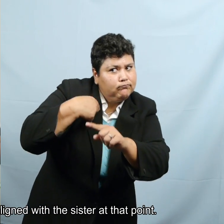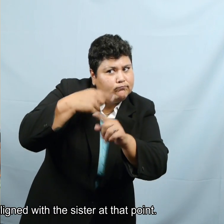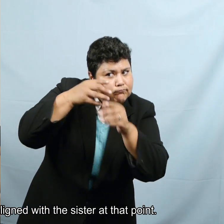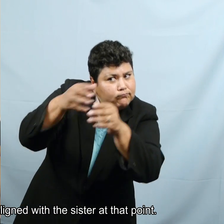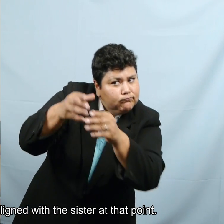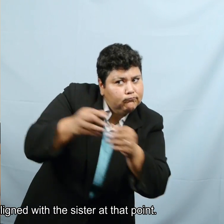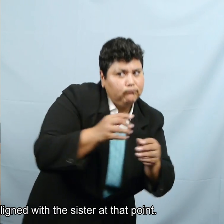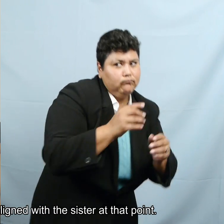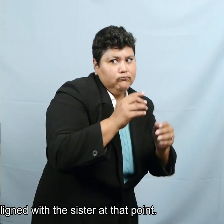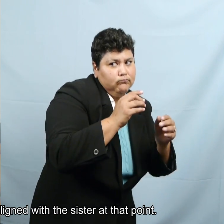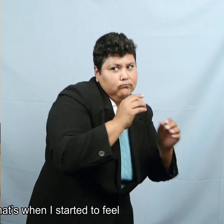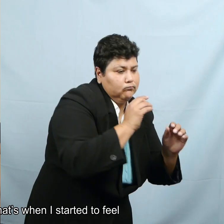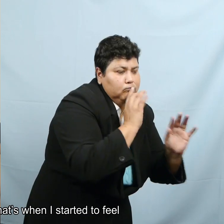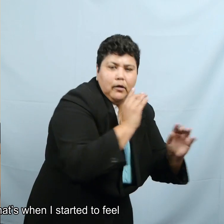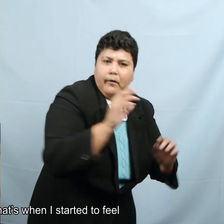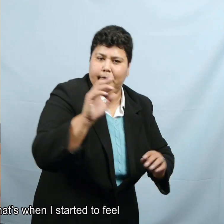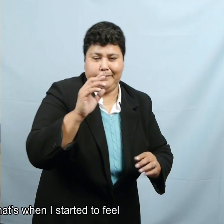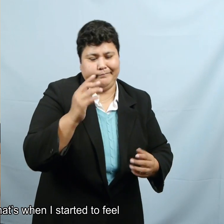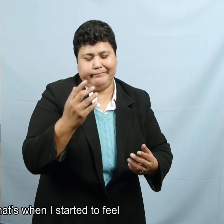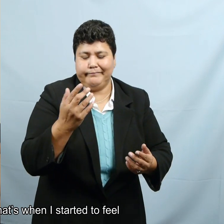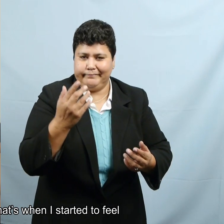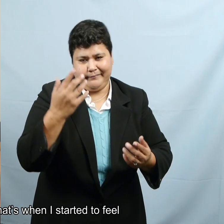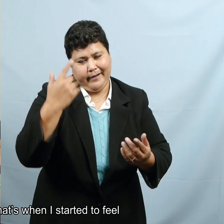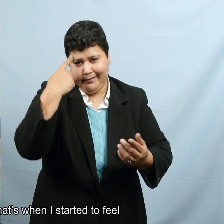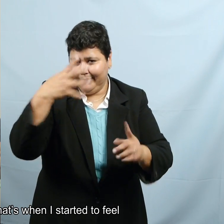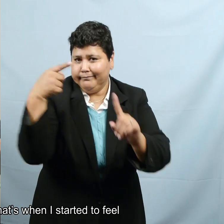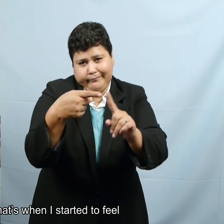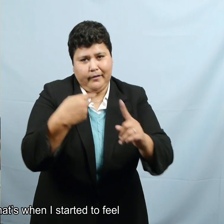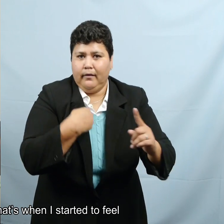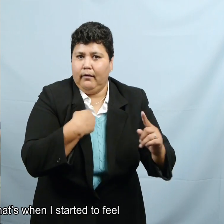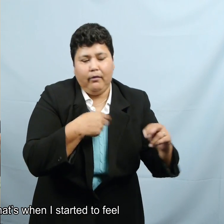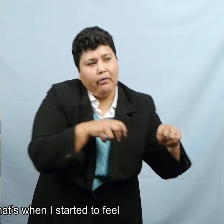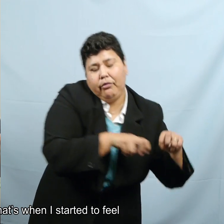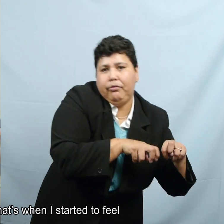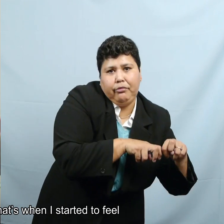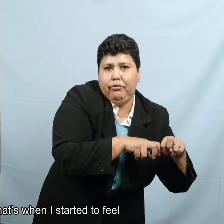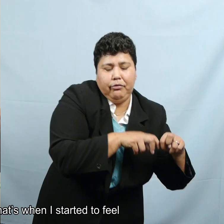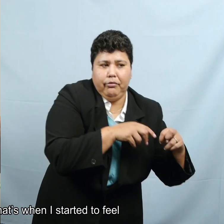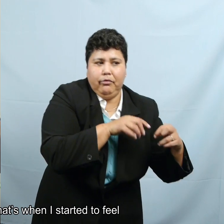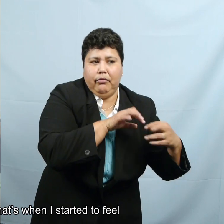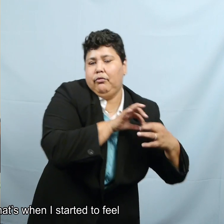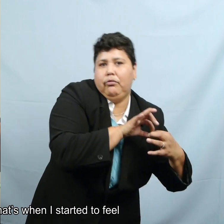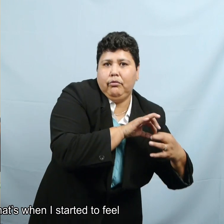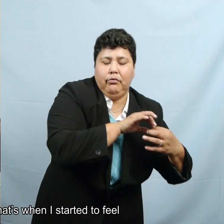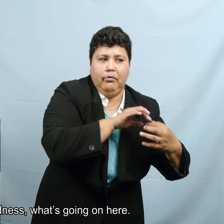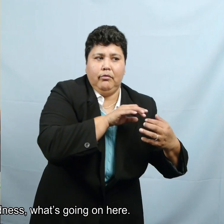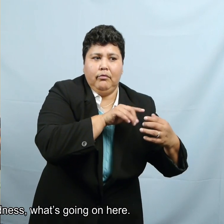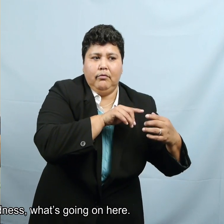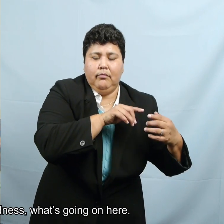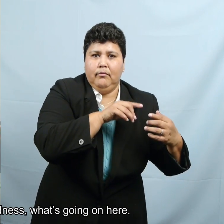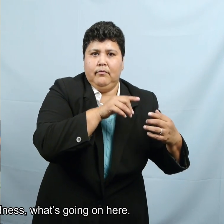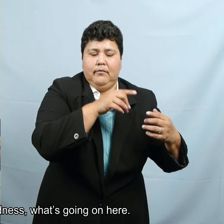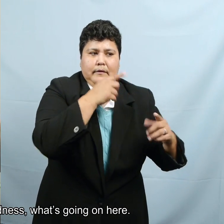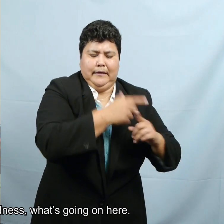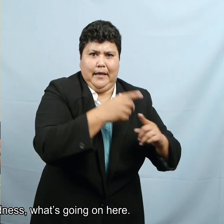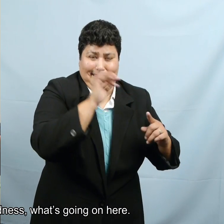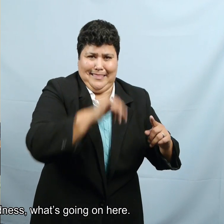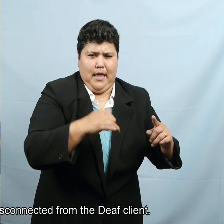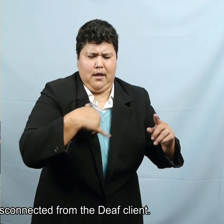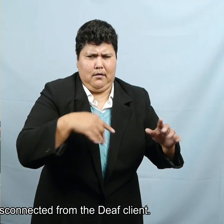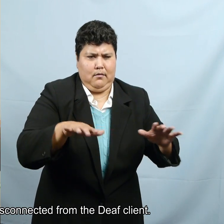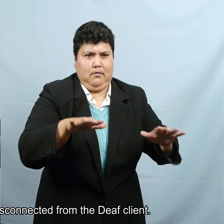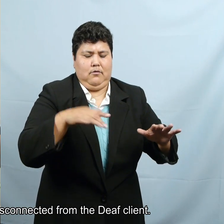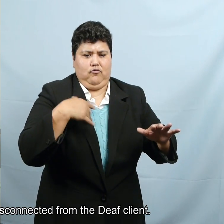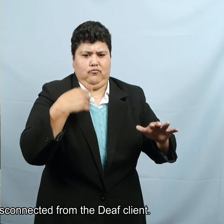too aligned with the sister at that point. And so that's when I started to feel, oh my goodness, what's going on